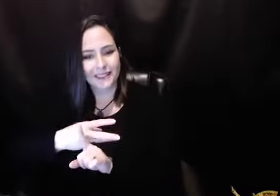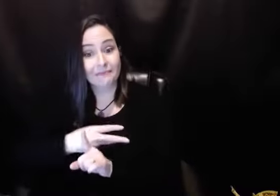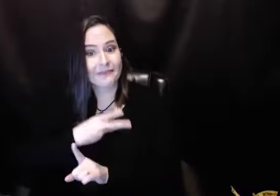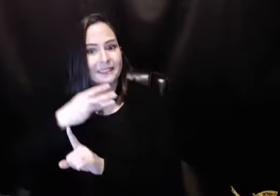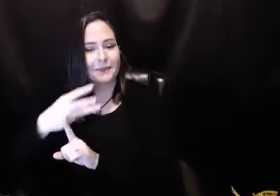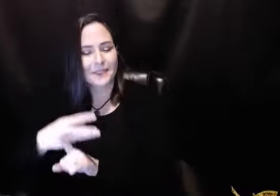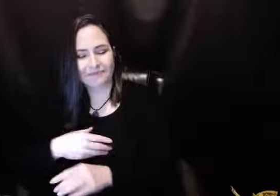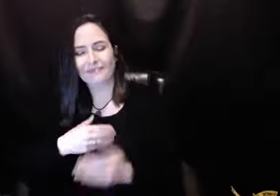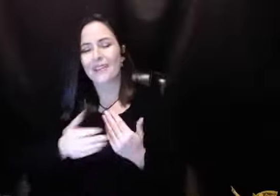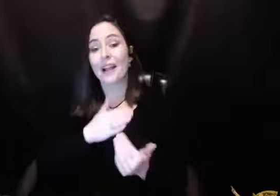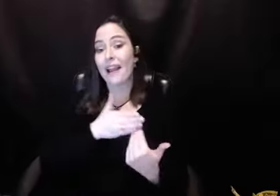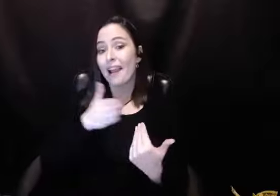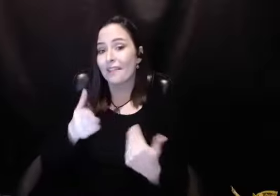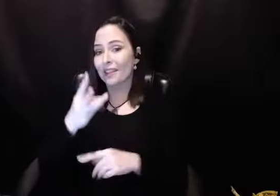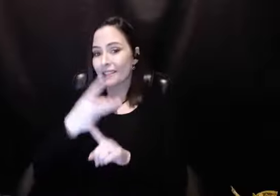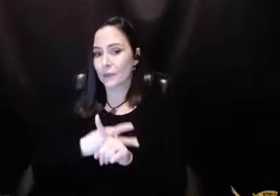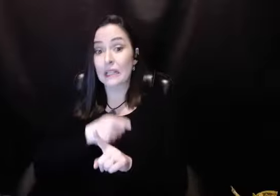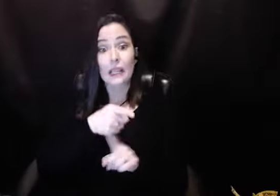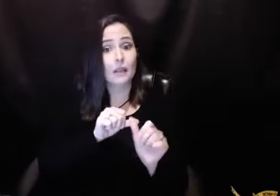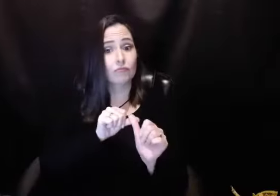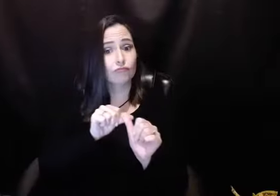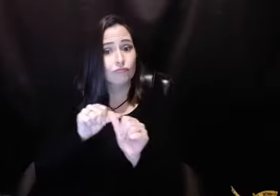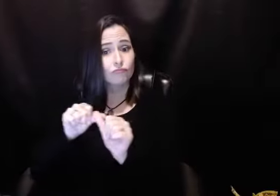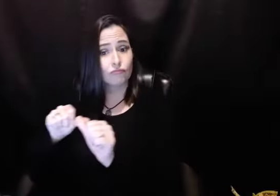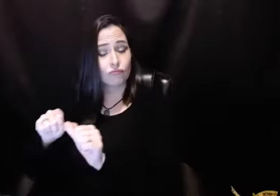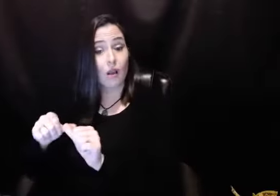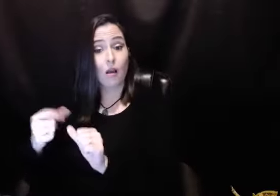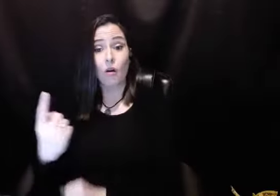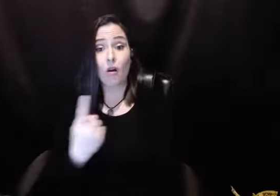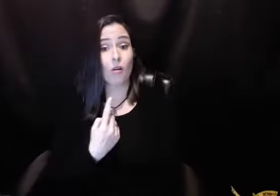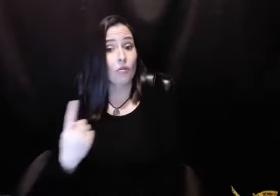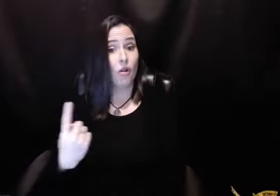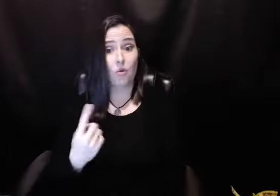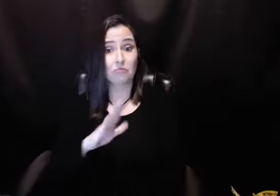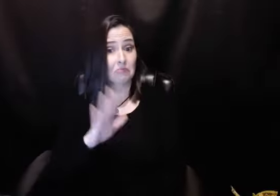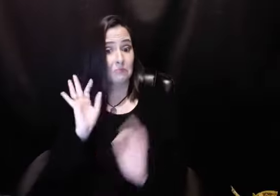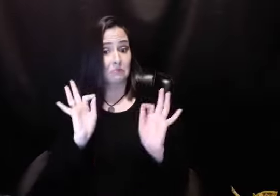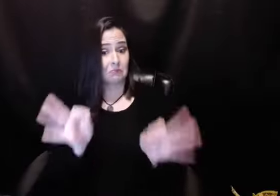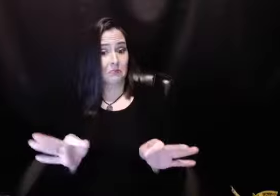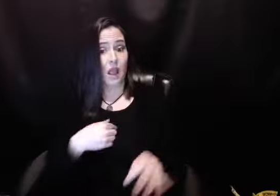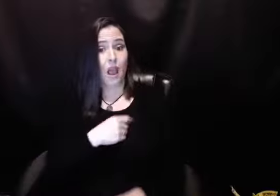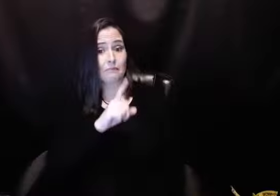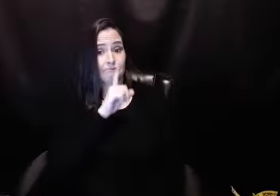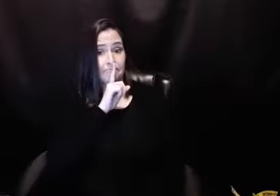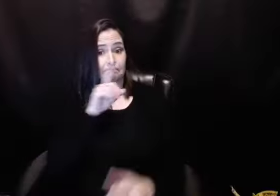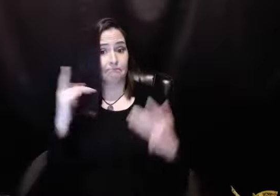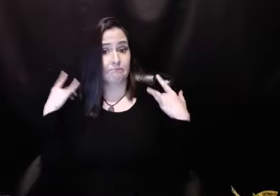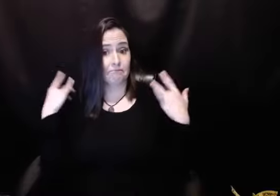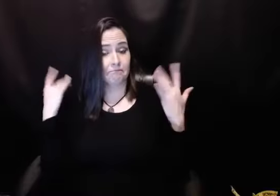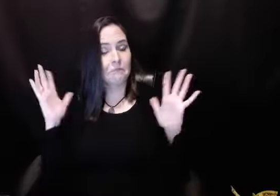And so I thought I'd give it to you. And you know, the miracle to that was after that six months, he went on for several years by his own